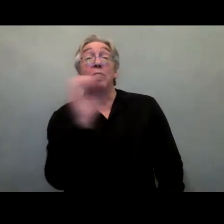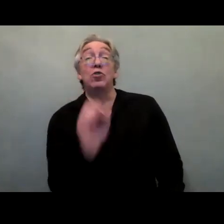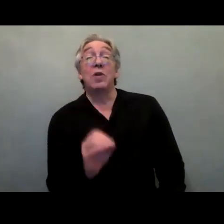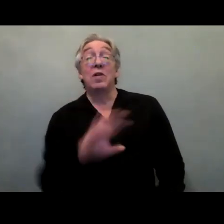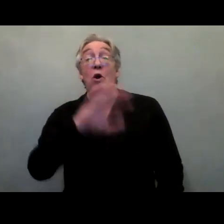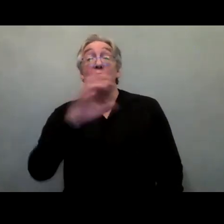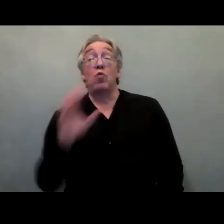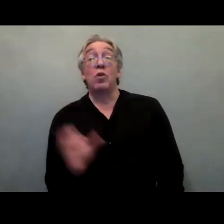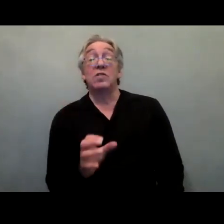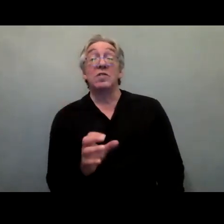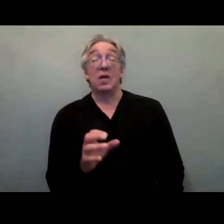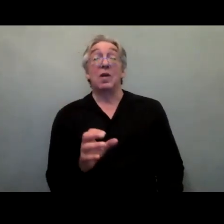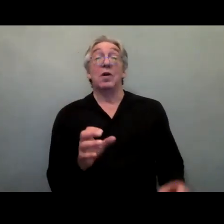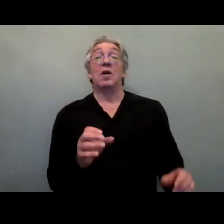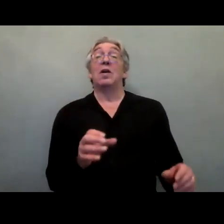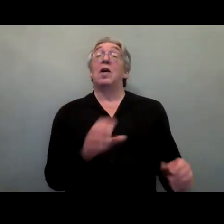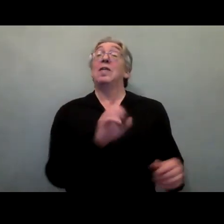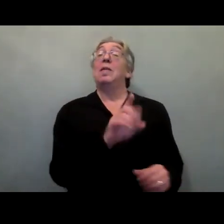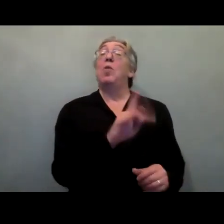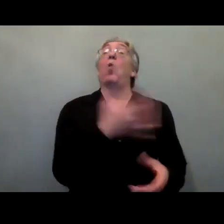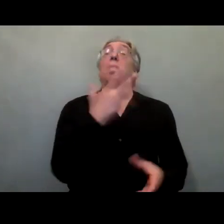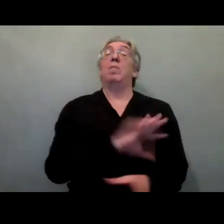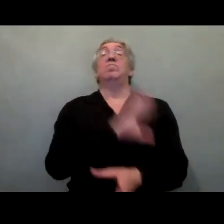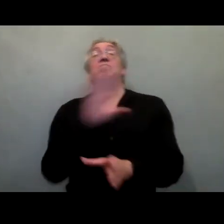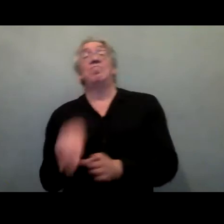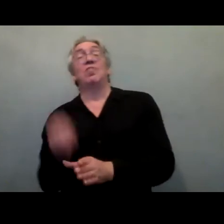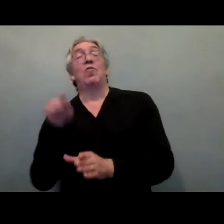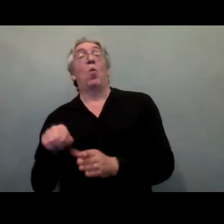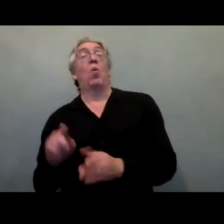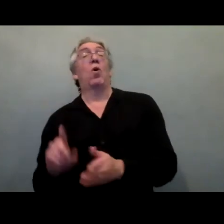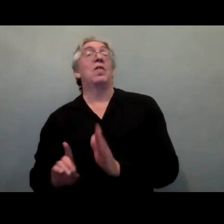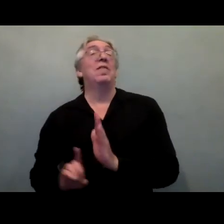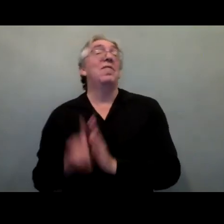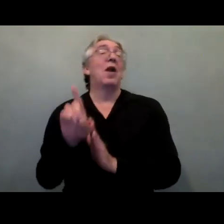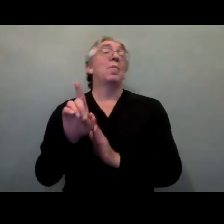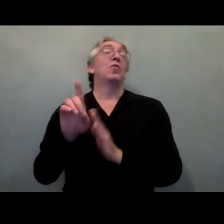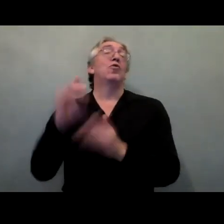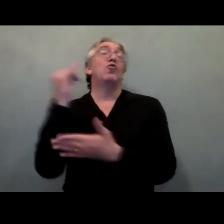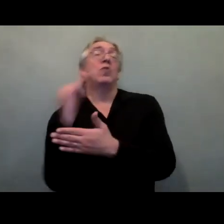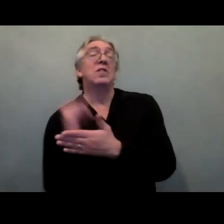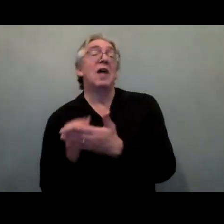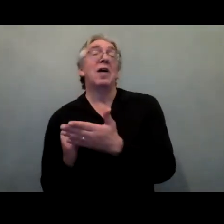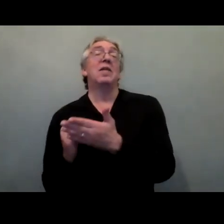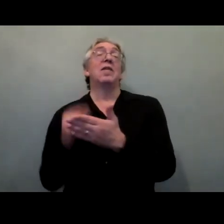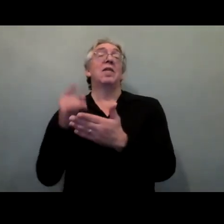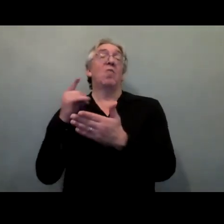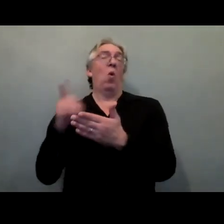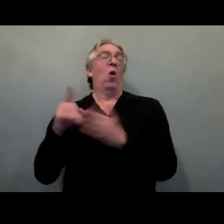society organizations in the development and the design and the implementation of mitigating